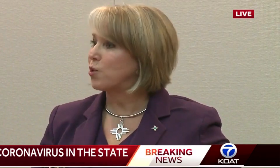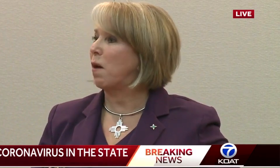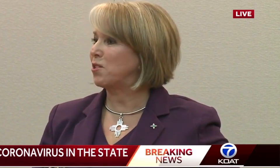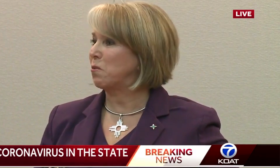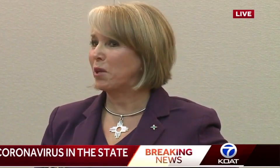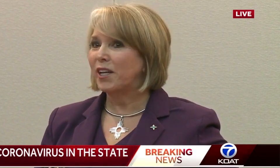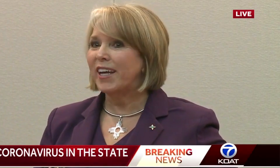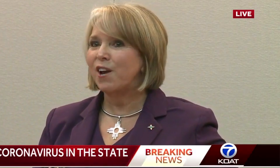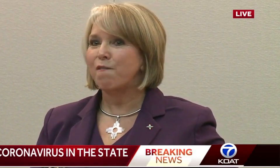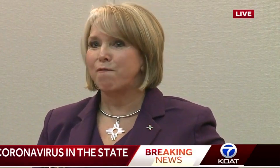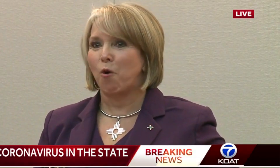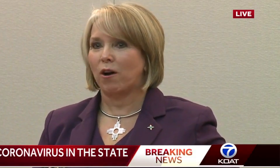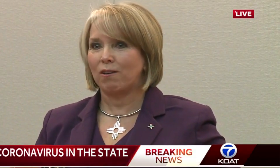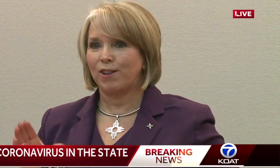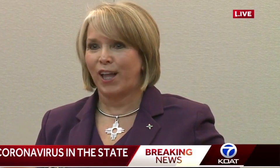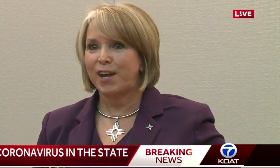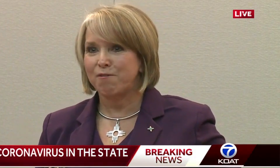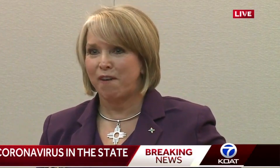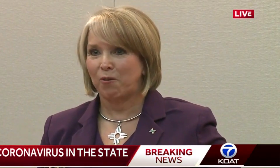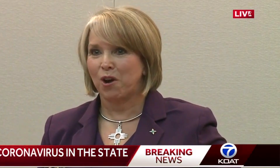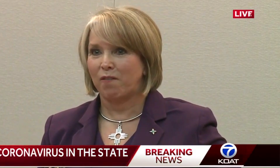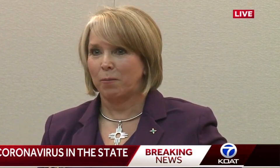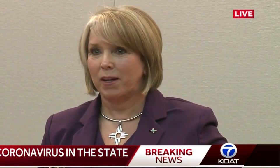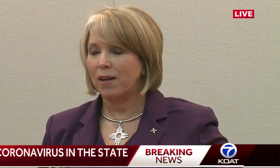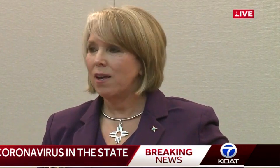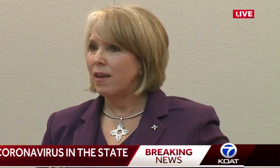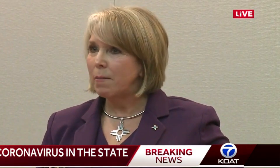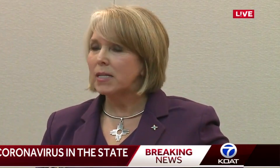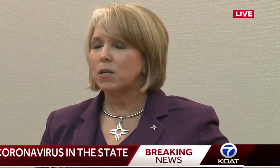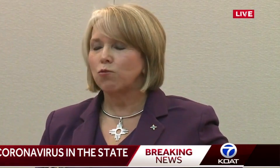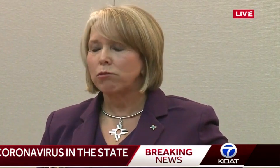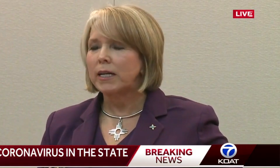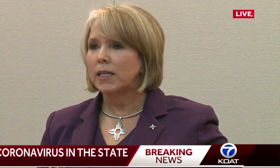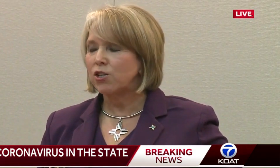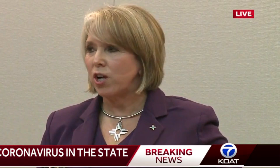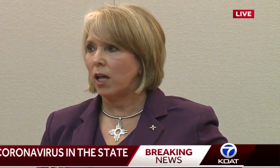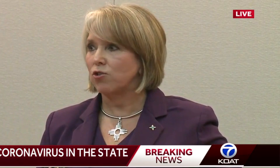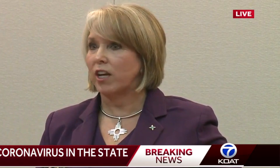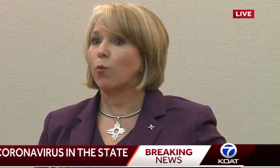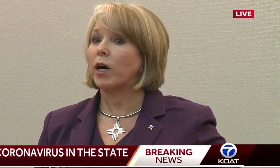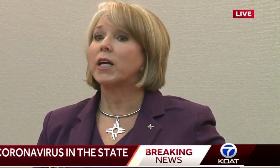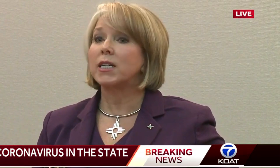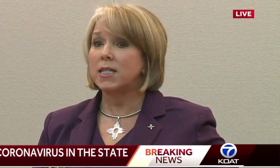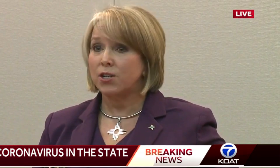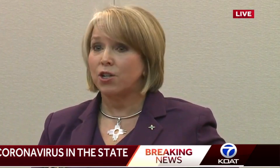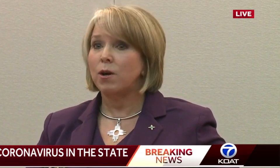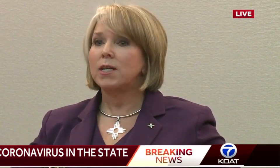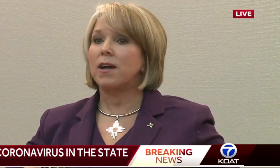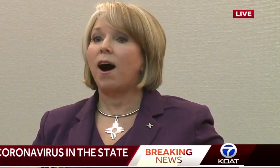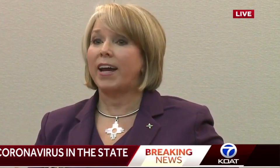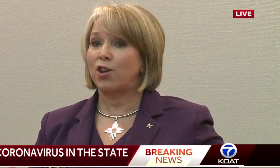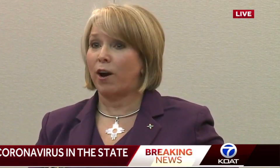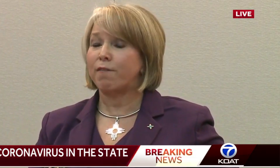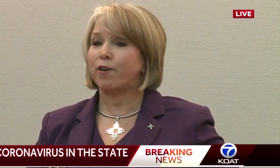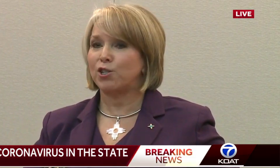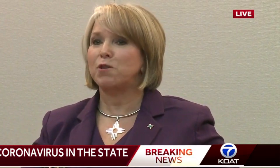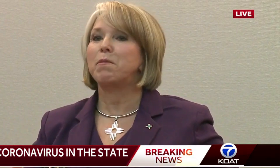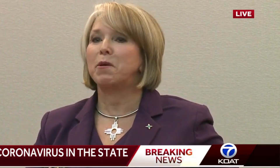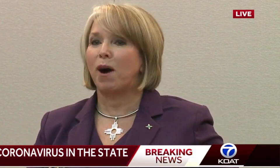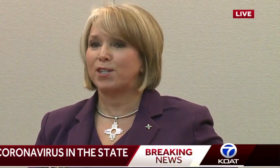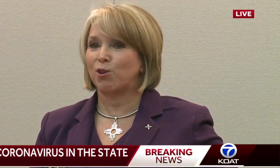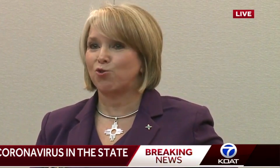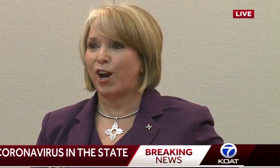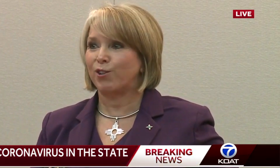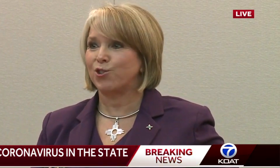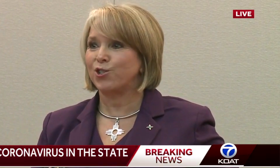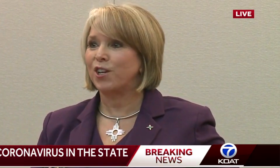direct responsibility for, like the federal government. That makes it really challenging, and we're going to continue to heighten our efforts